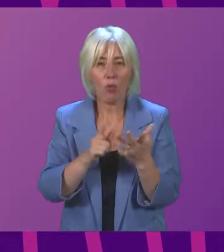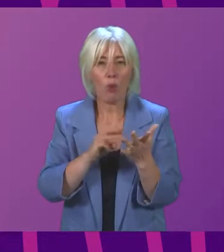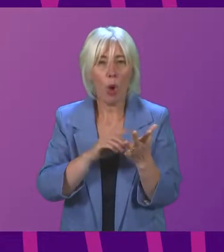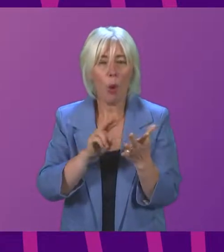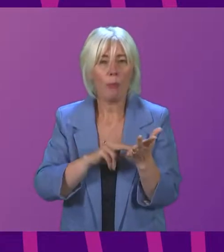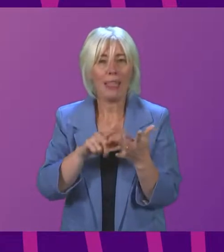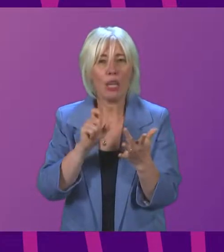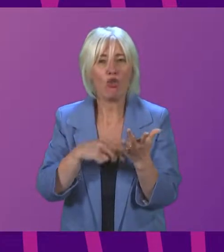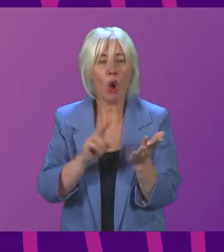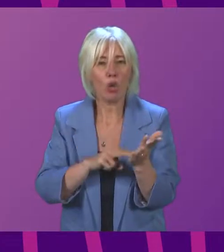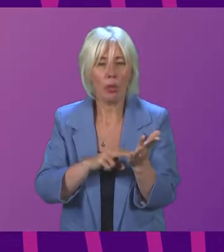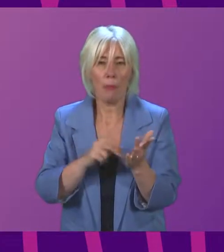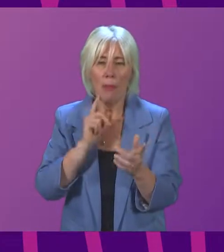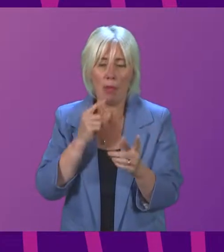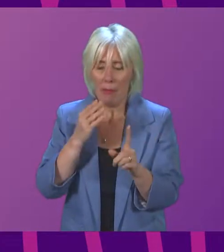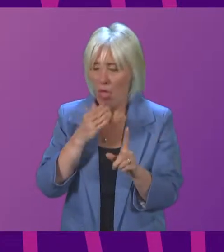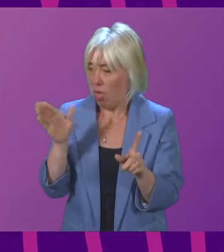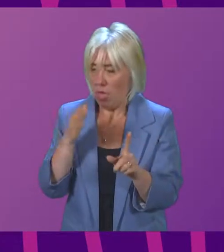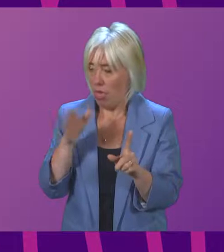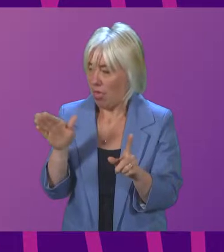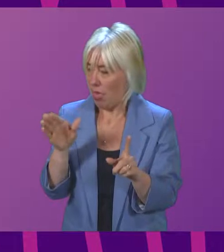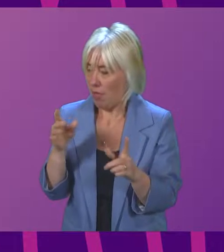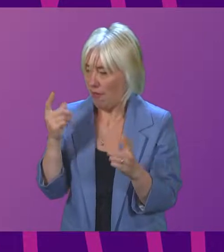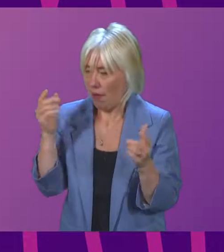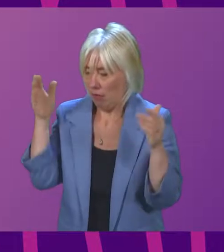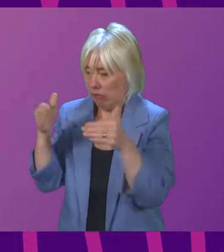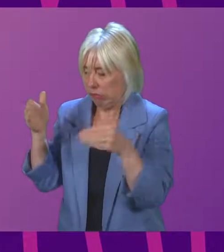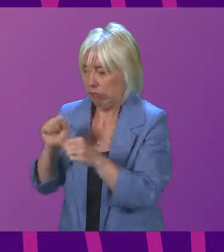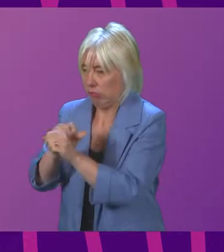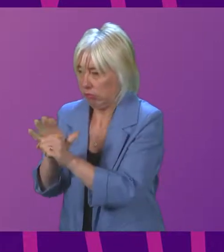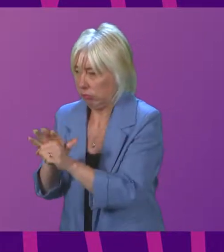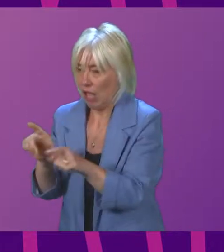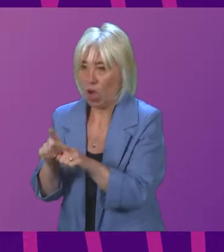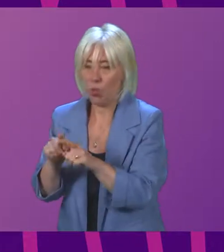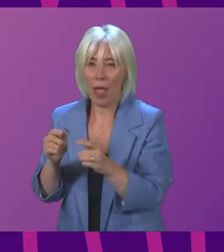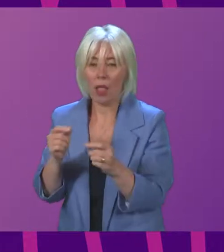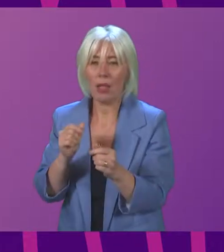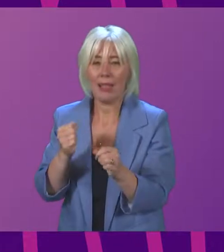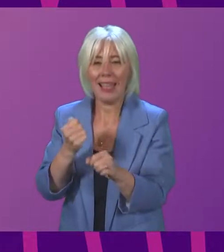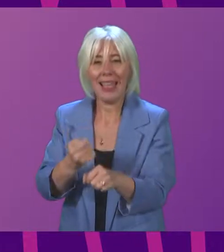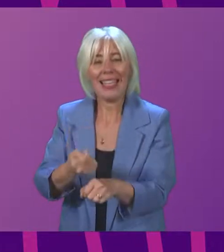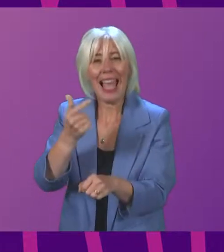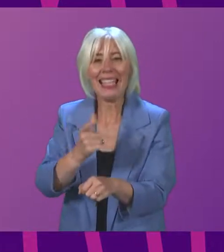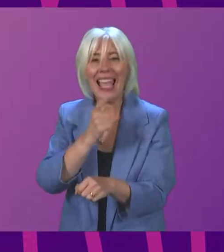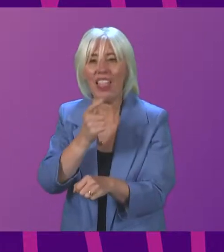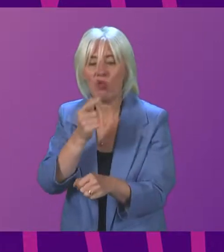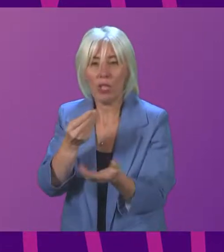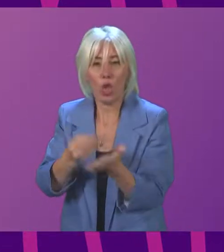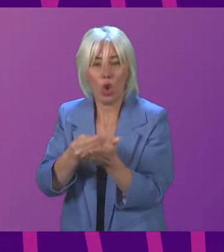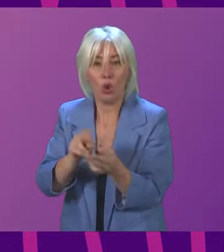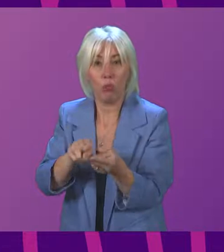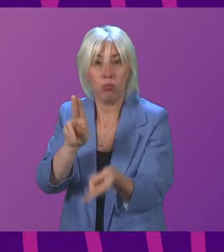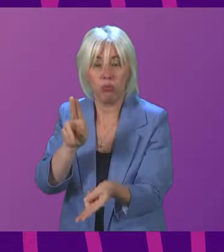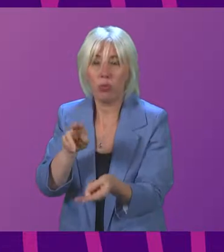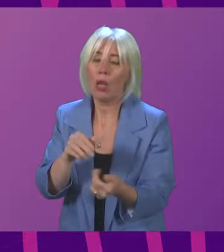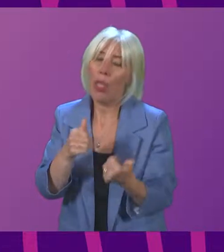is very distracting for people just now, quite rightly, and the rising cost of energy, can I say I welcome flexibility in the